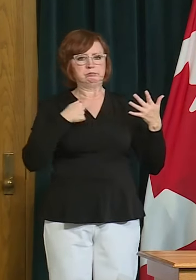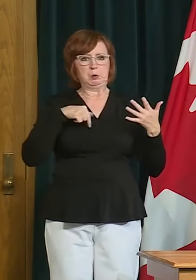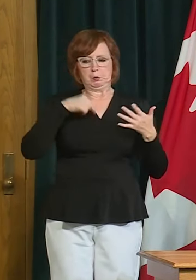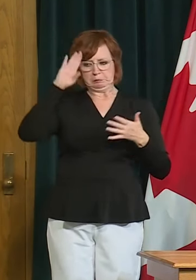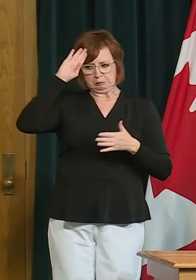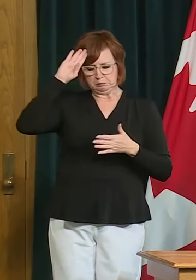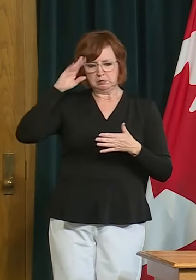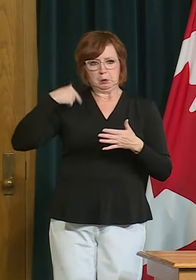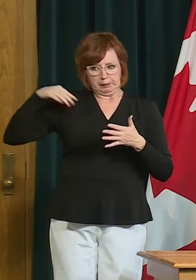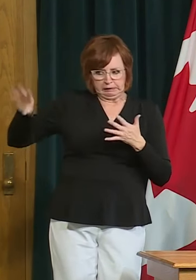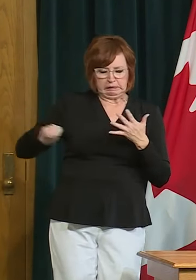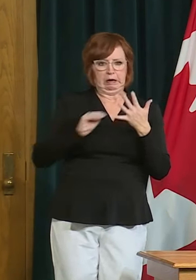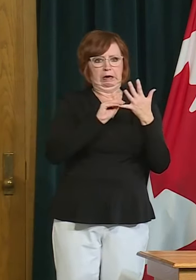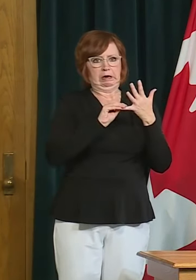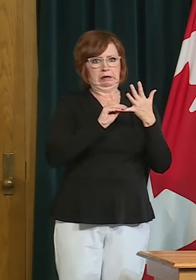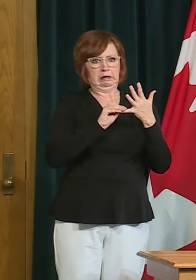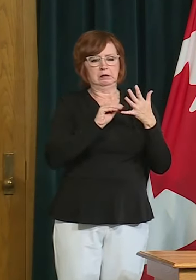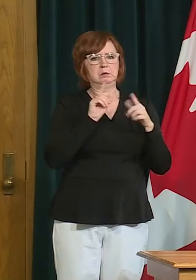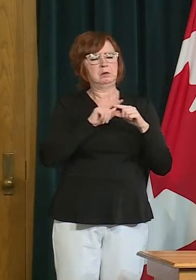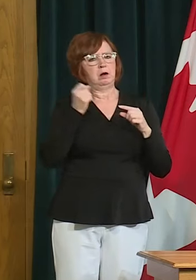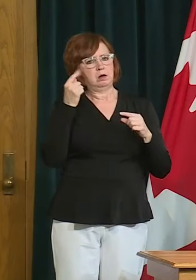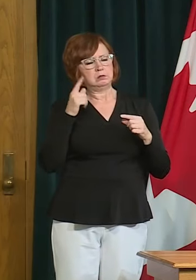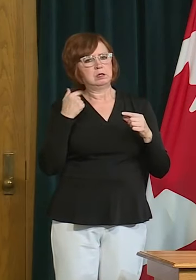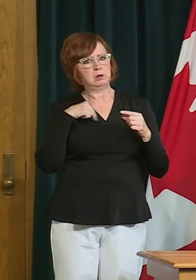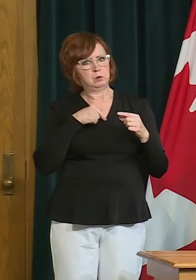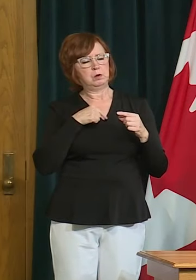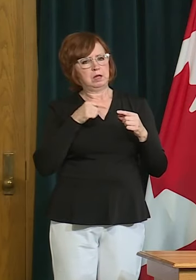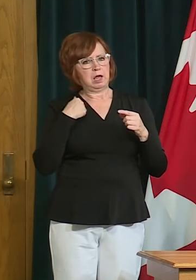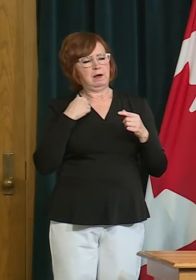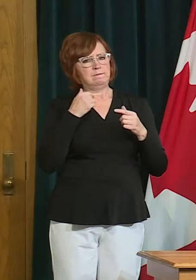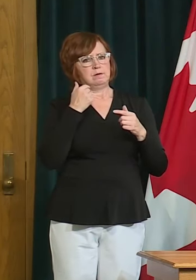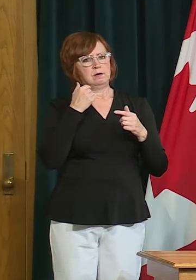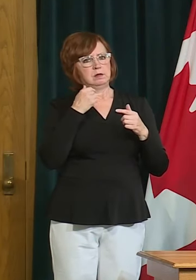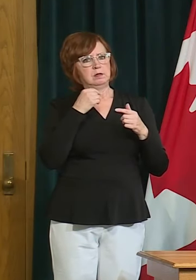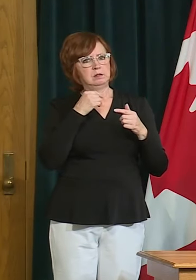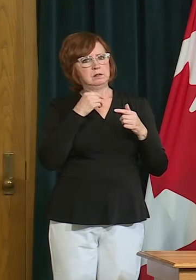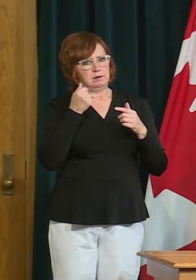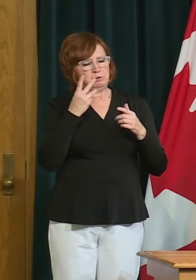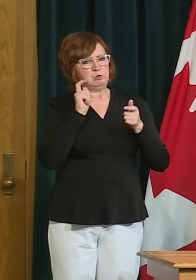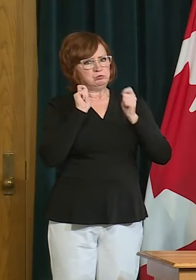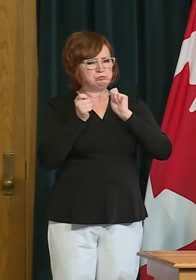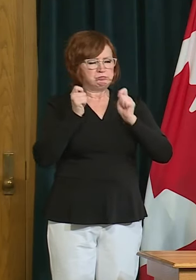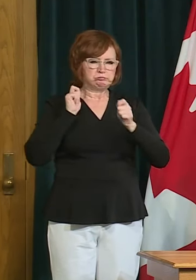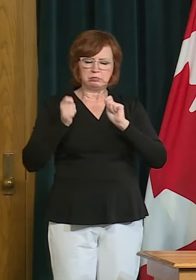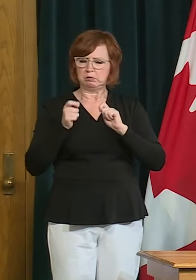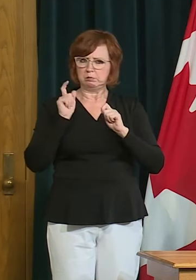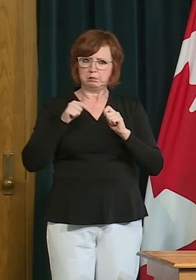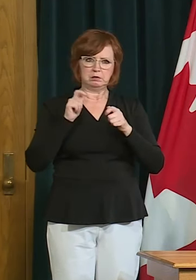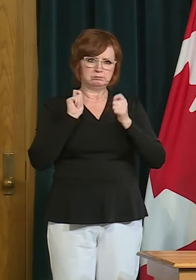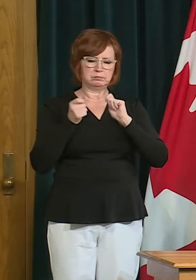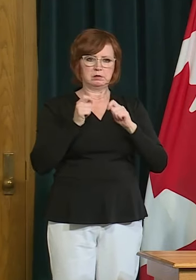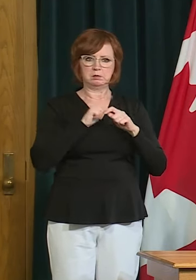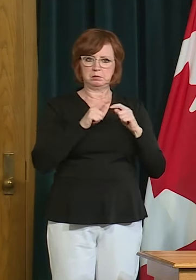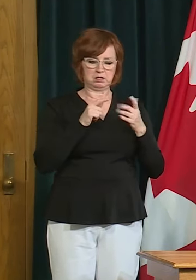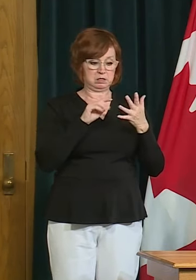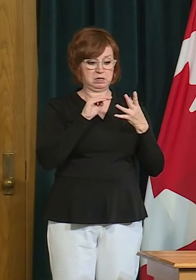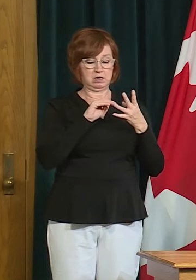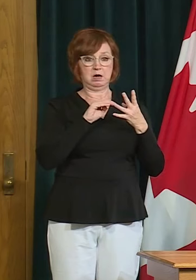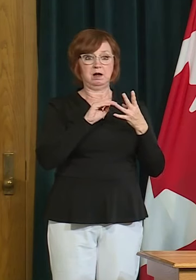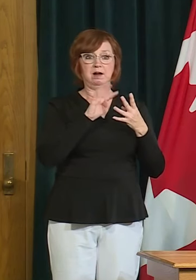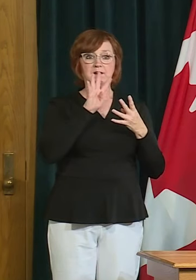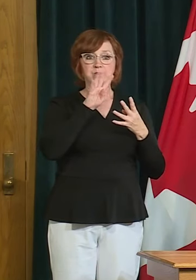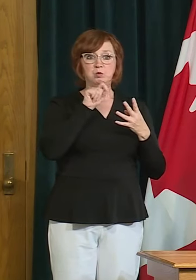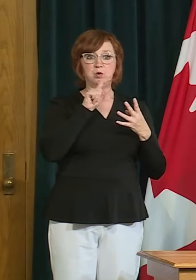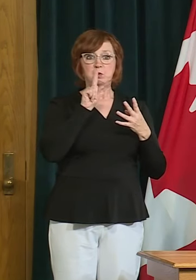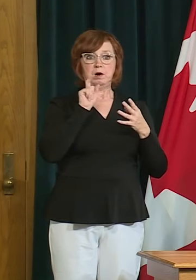as soon as possible and we don't want to hold up some sectors because there's still maybe some uh foreseen risk in in some other